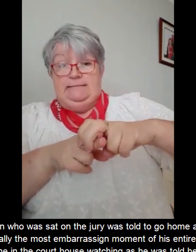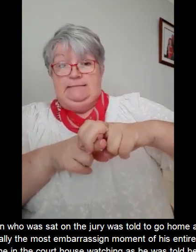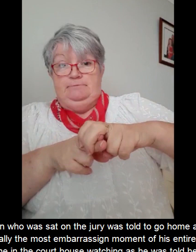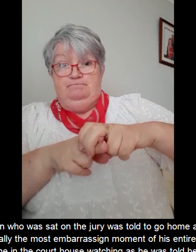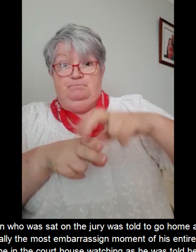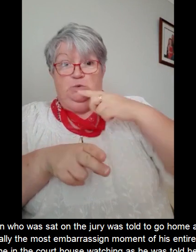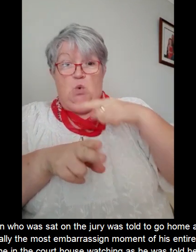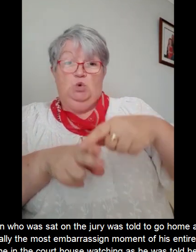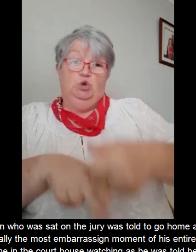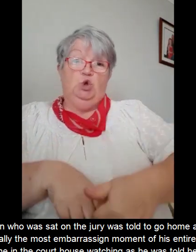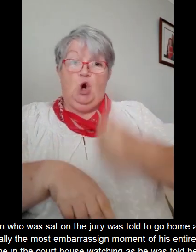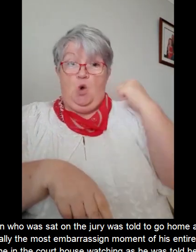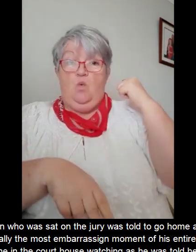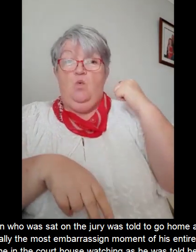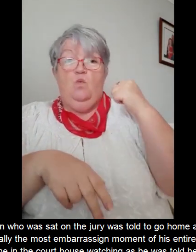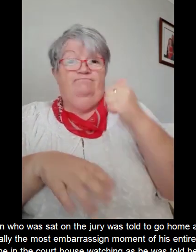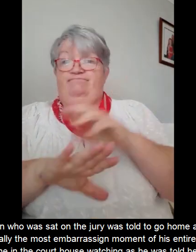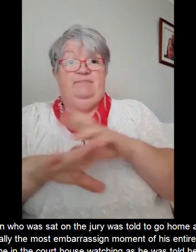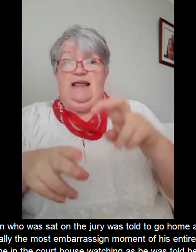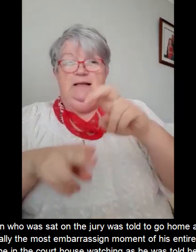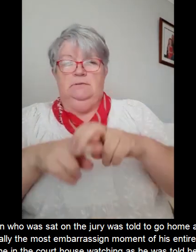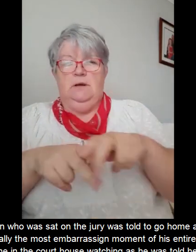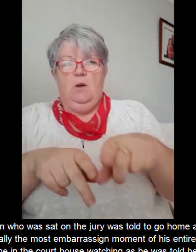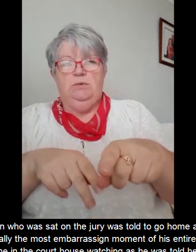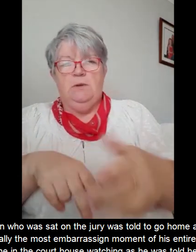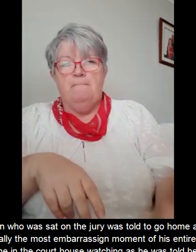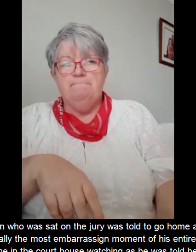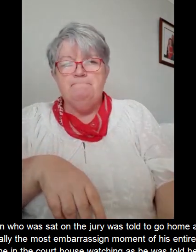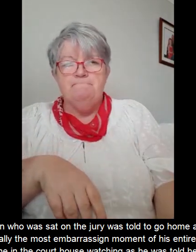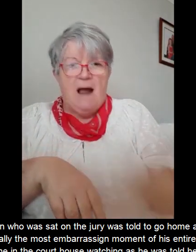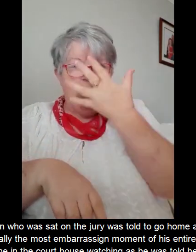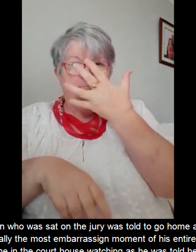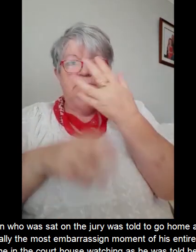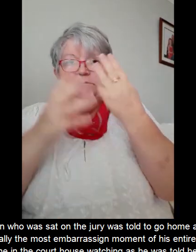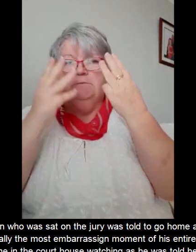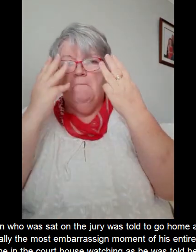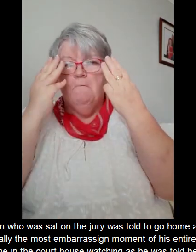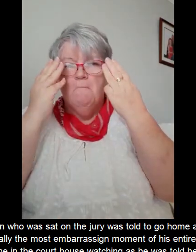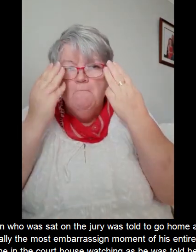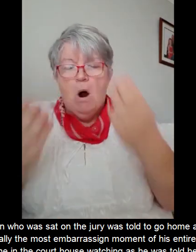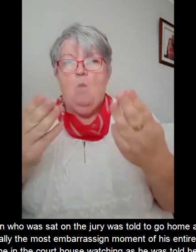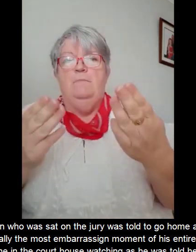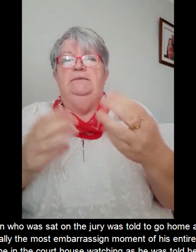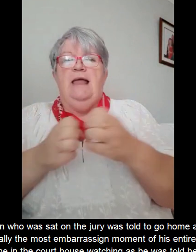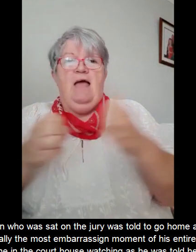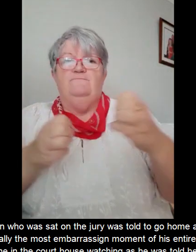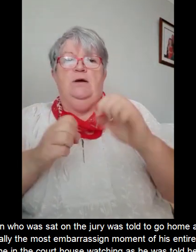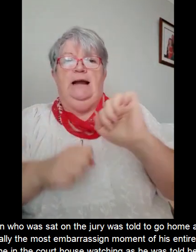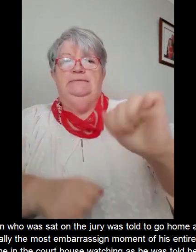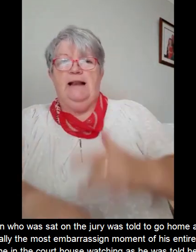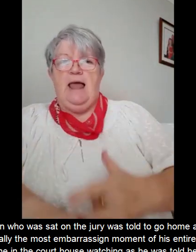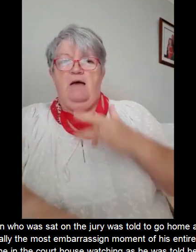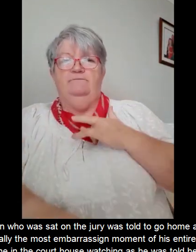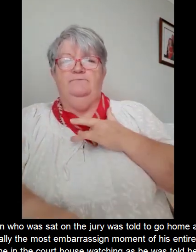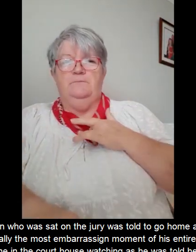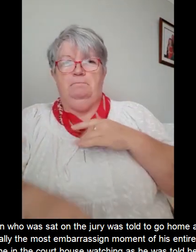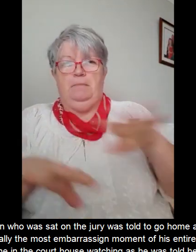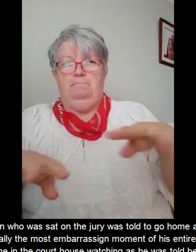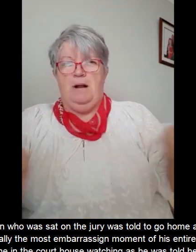was told to go home and he said that it was actually the most embarrassing moment of his entire life, having everyone in the court has